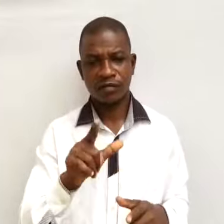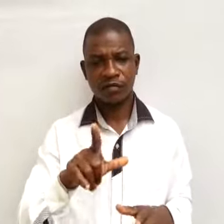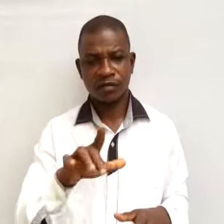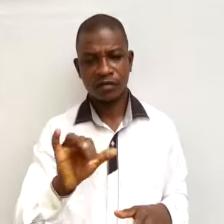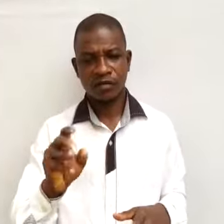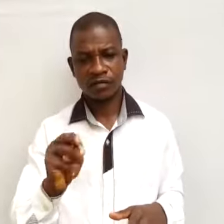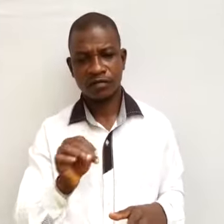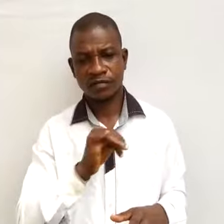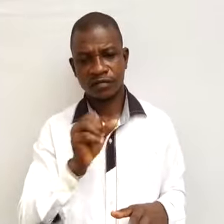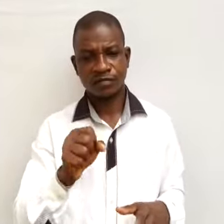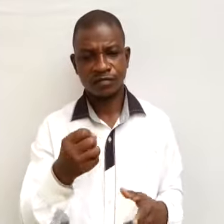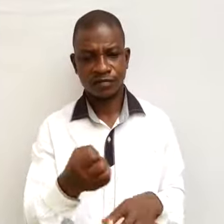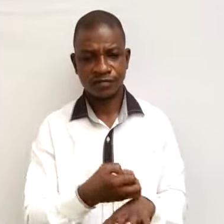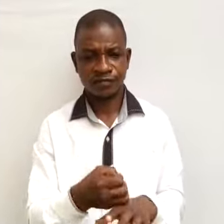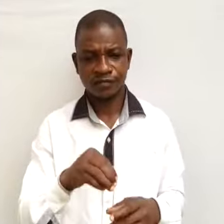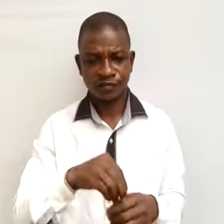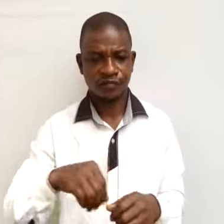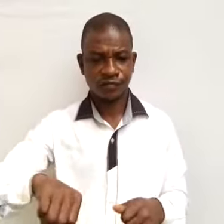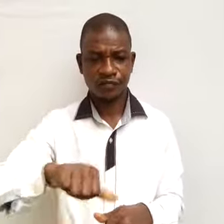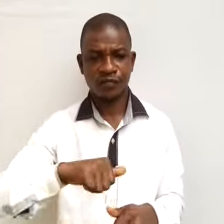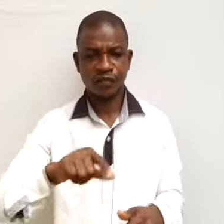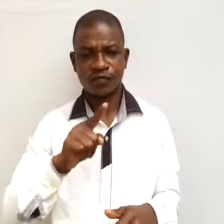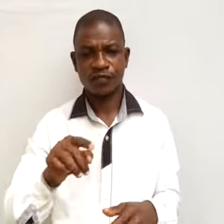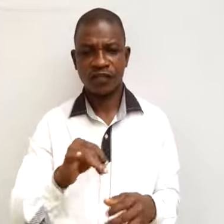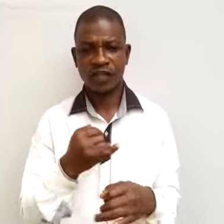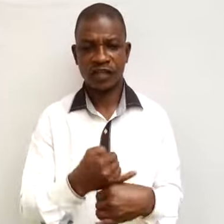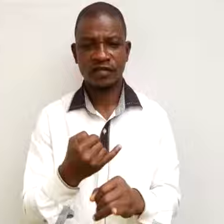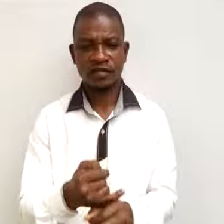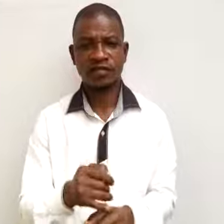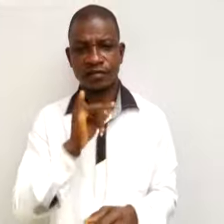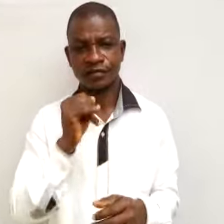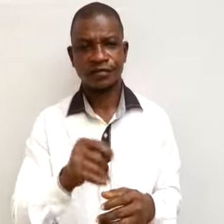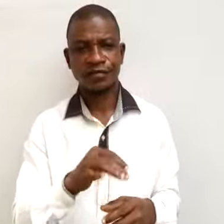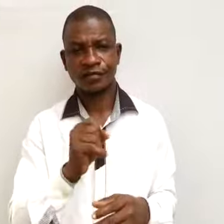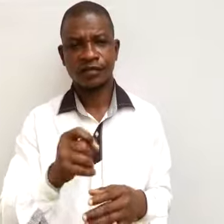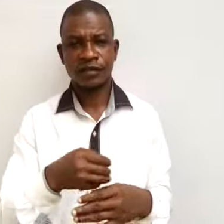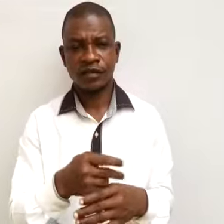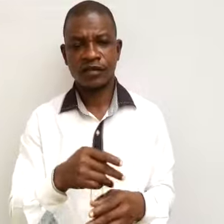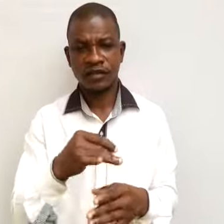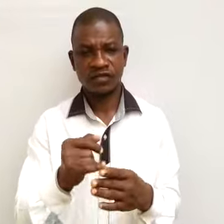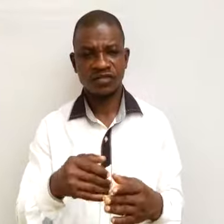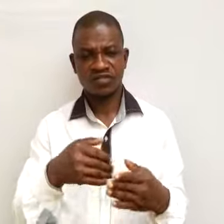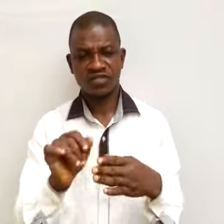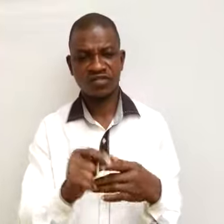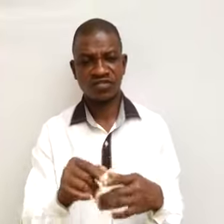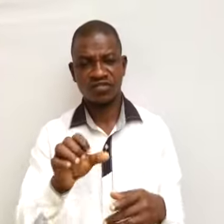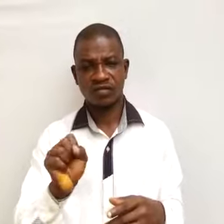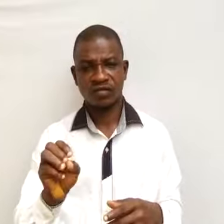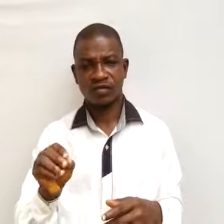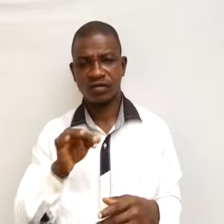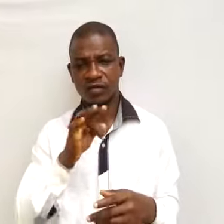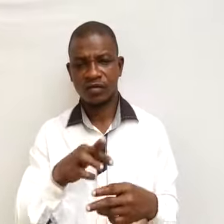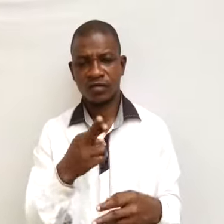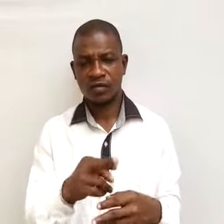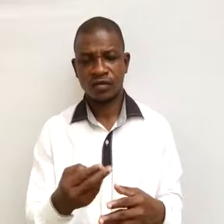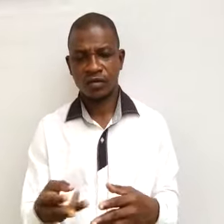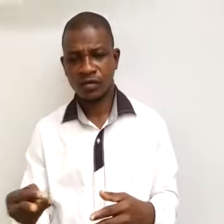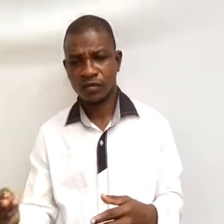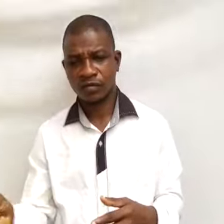in the area. When industry is located close to the source of raw materials. The cost